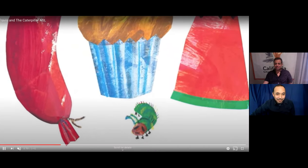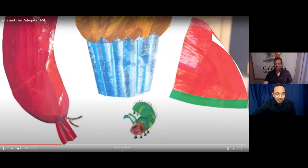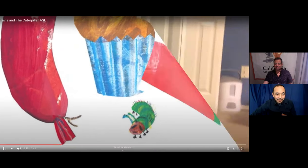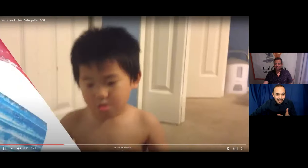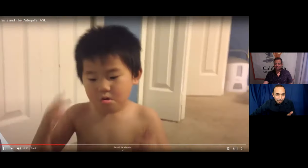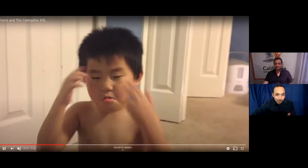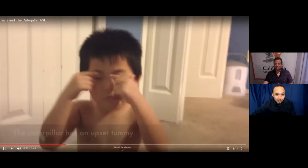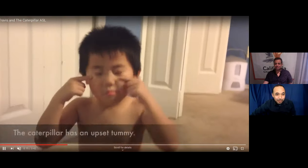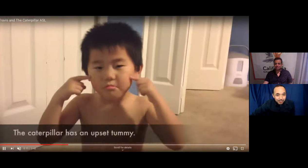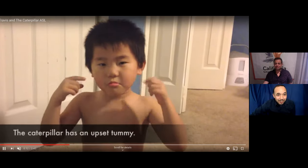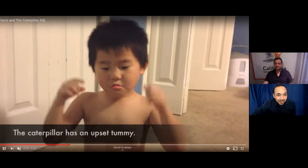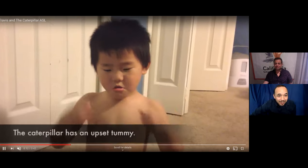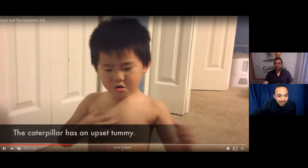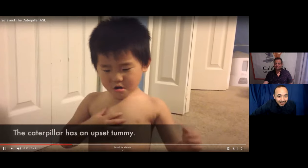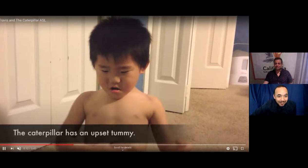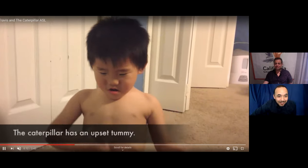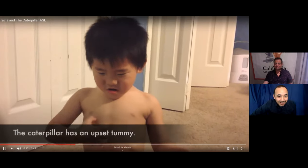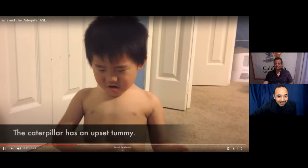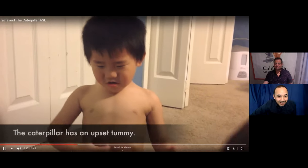he's saying the caterpillar looks sick